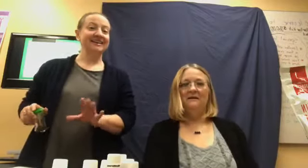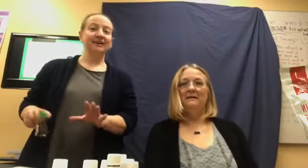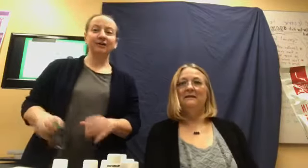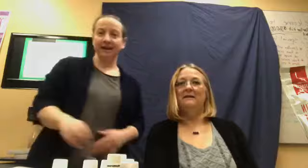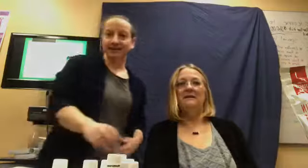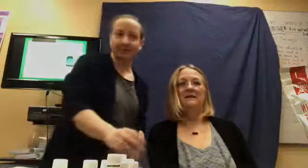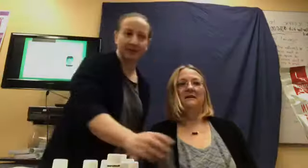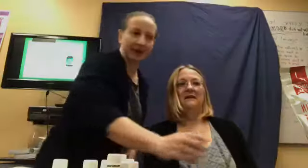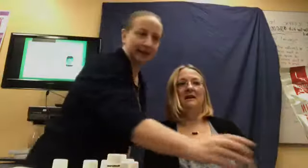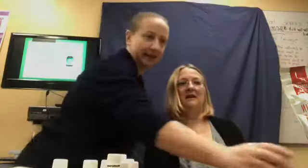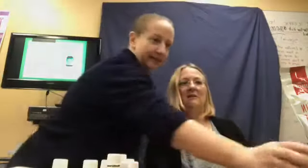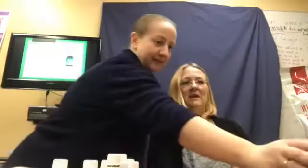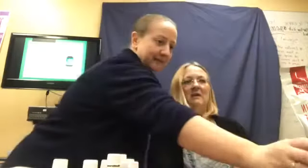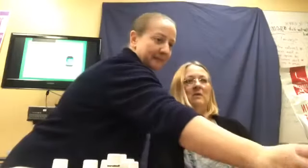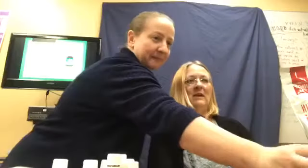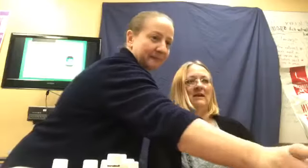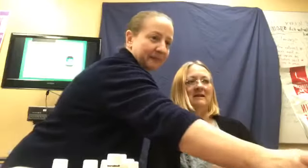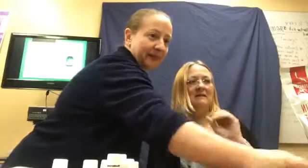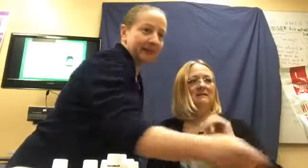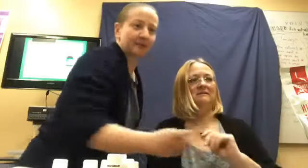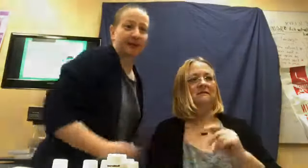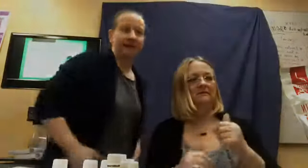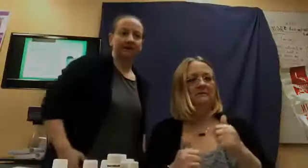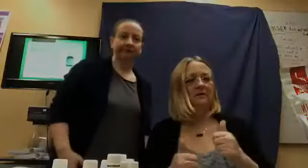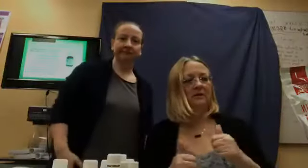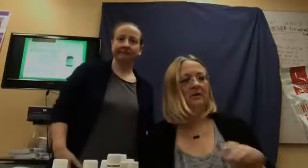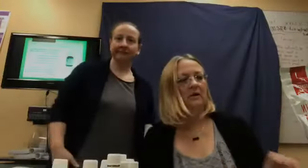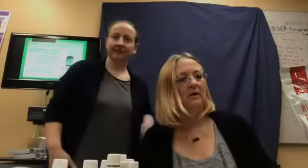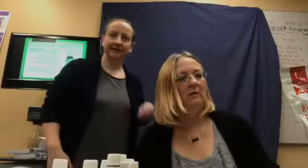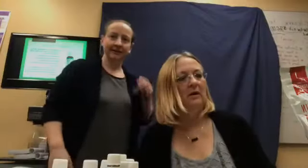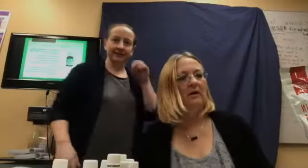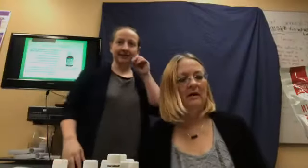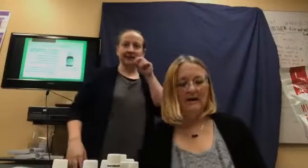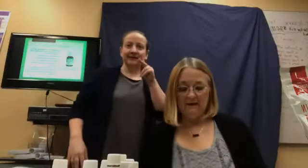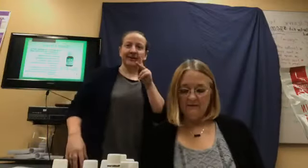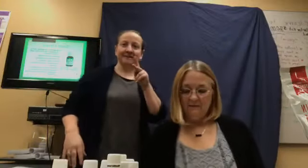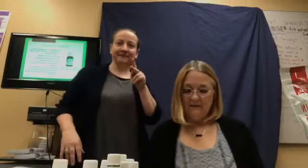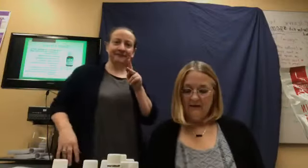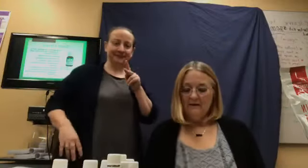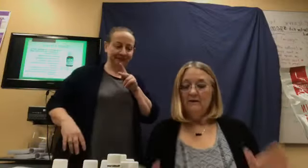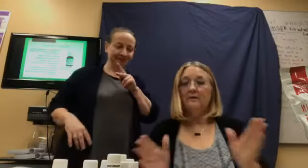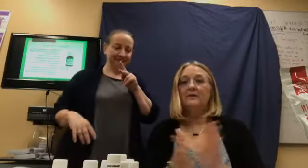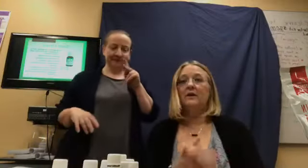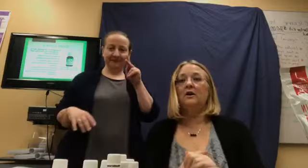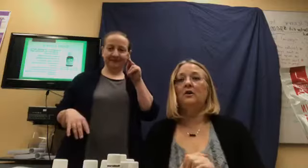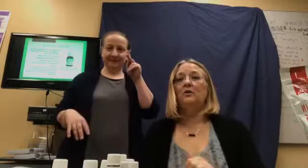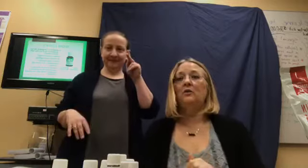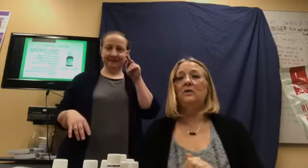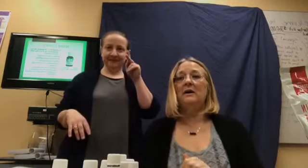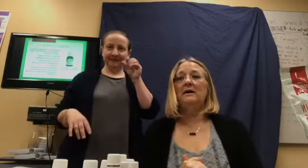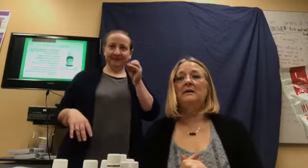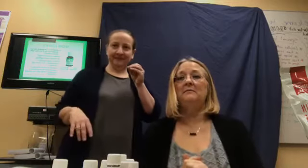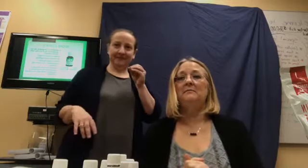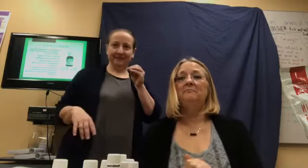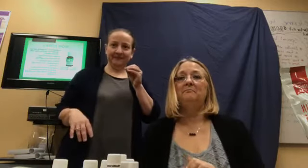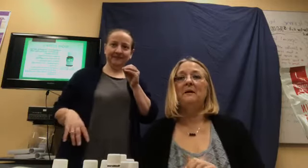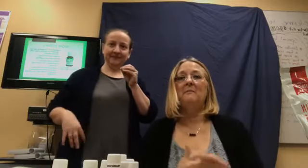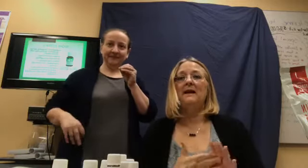Okay. think we're back. Okay. I think we're good. Good to go. All right. So, um, Amanda